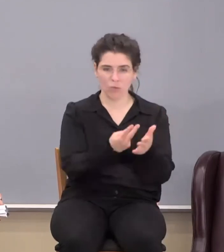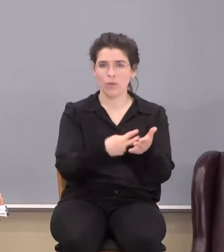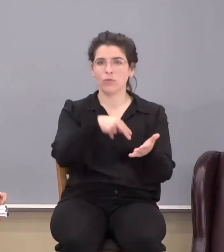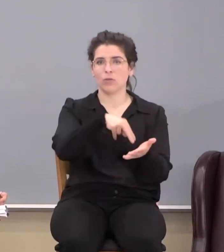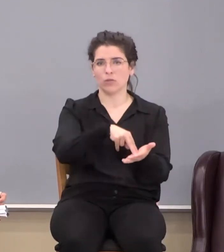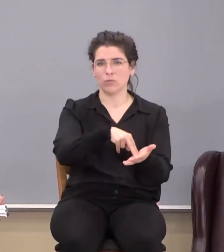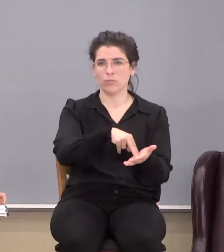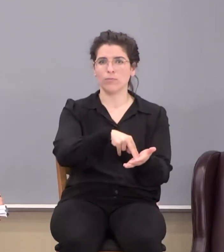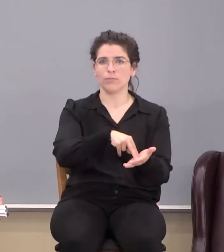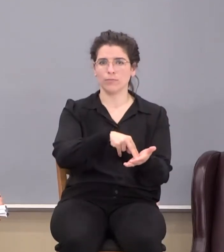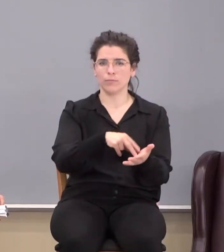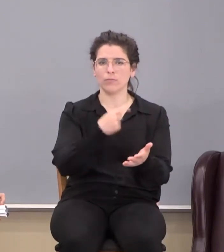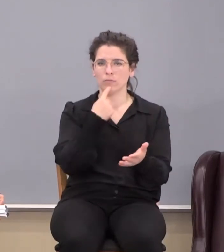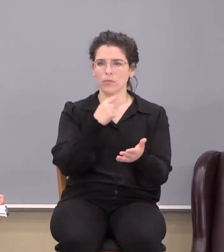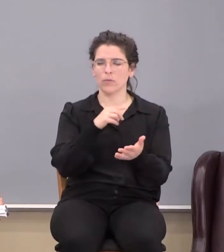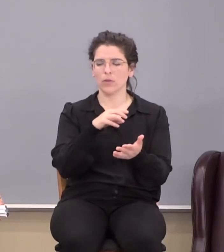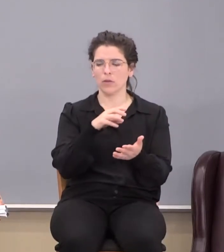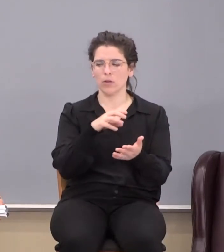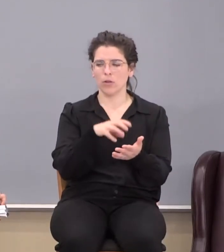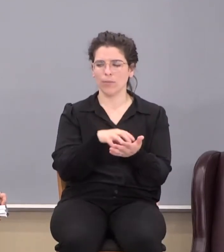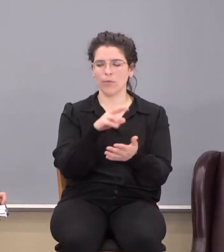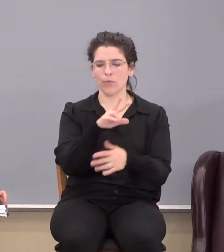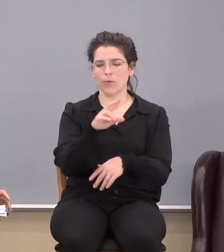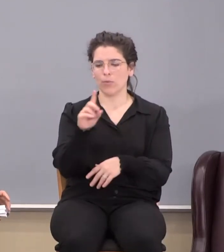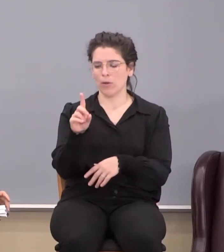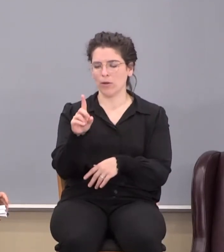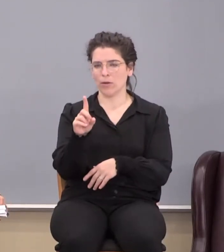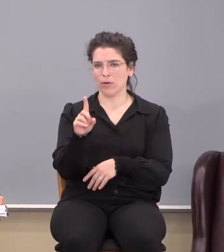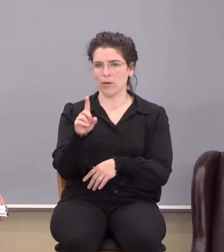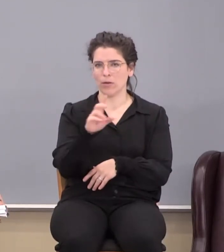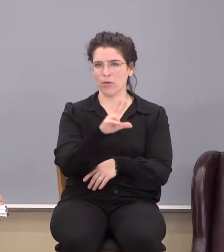So he says in chapter 3 verse 1,